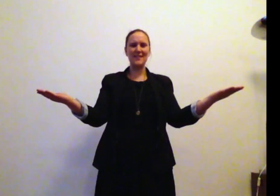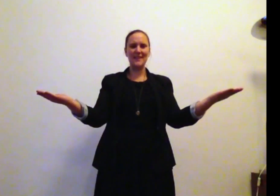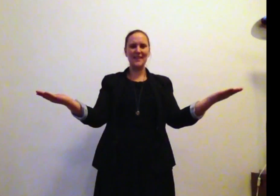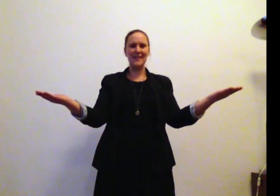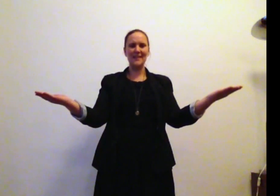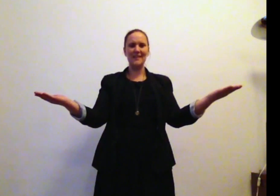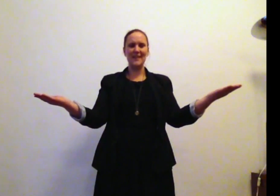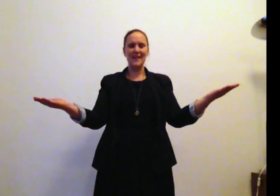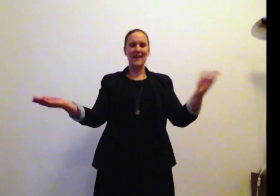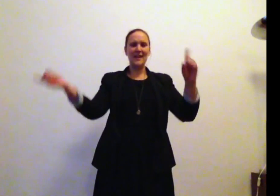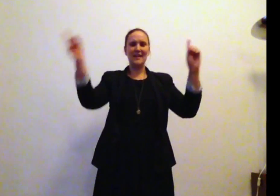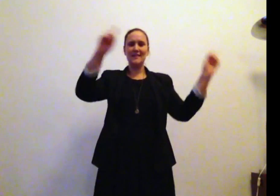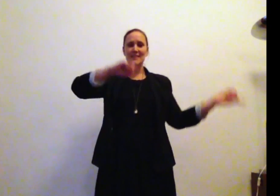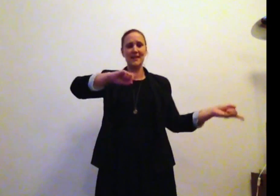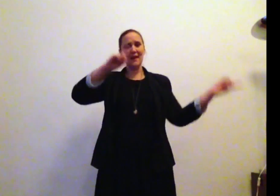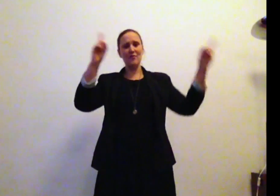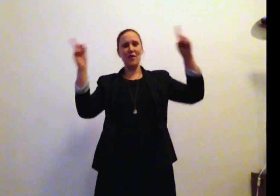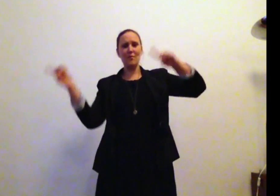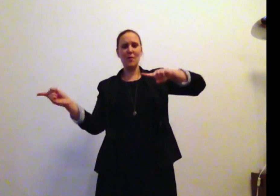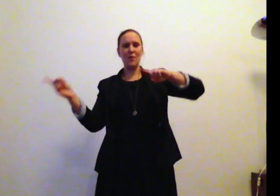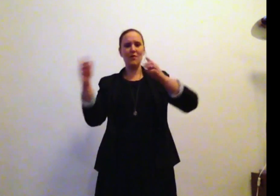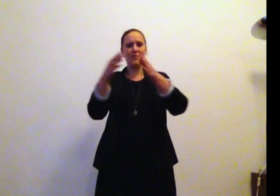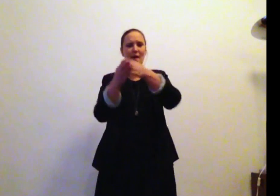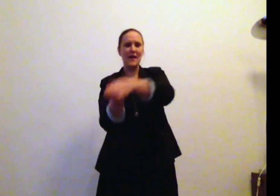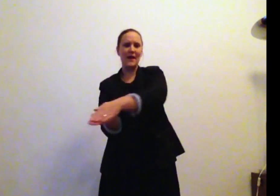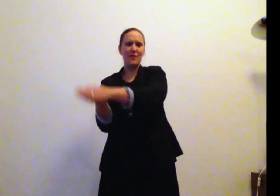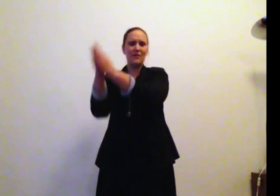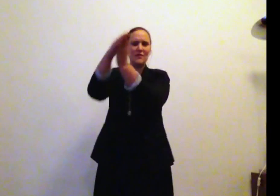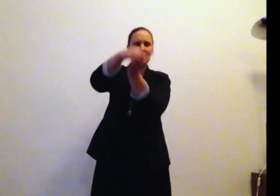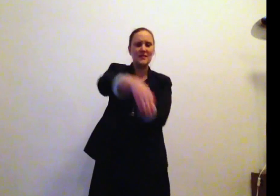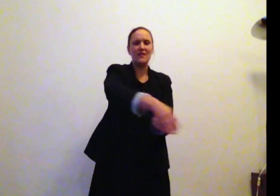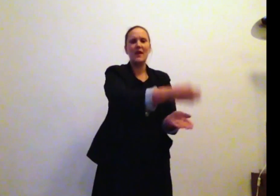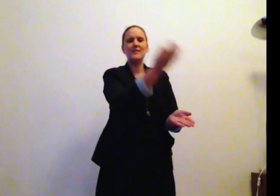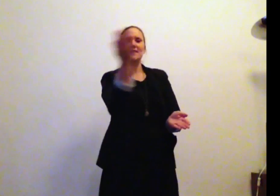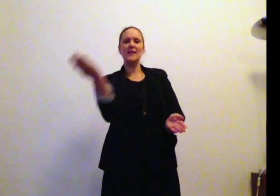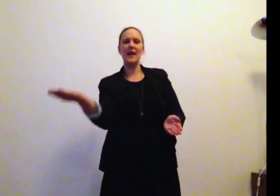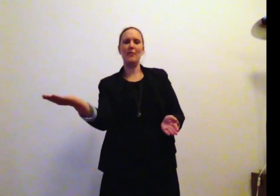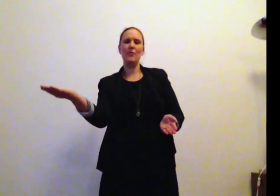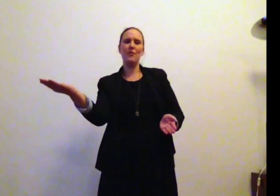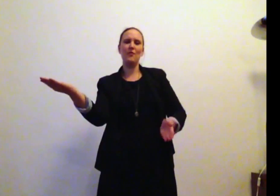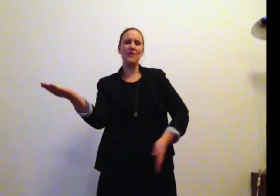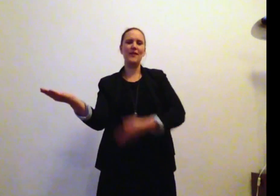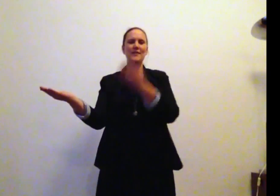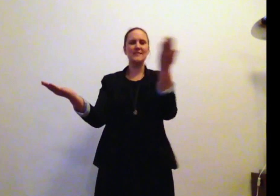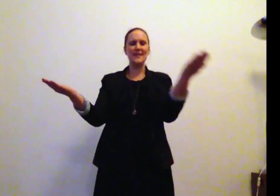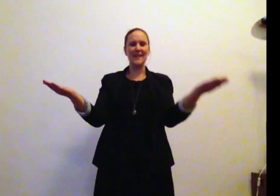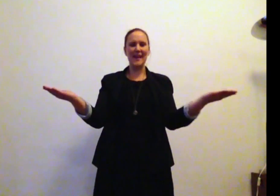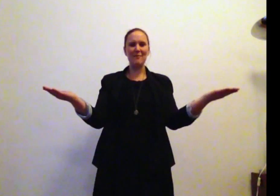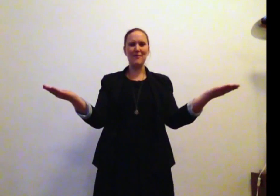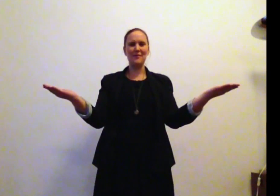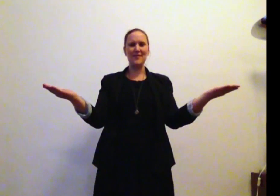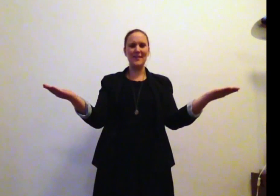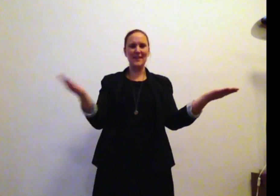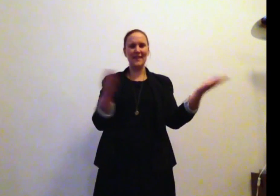Lynn And indeed I have more of my herring for sale Sing Aberro Vane, Sing Aberro Lynn